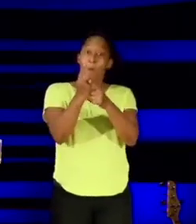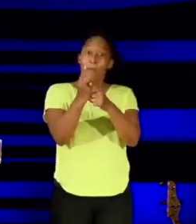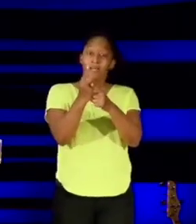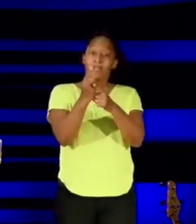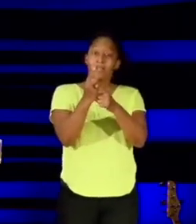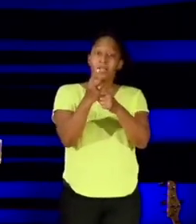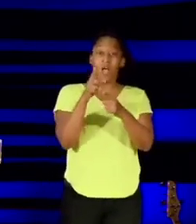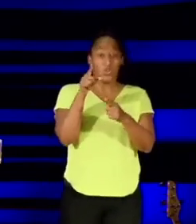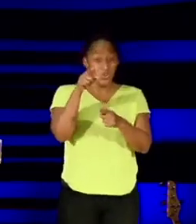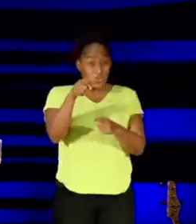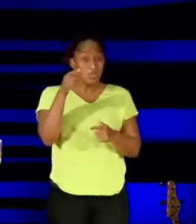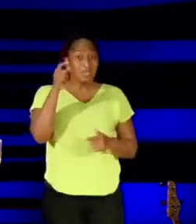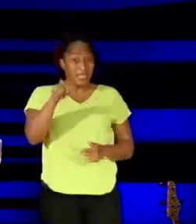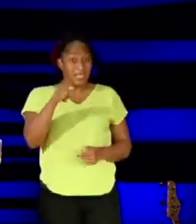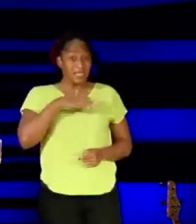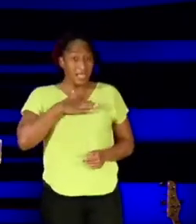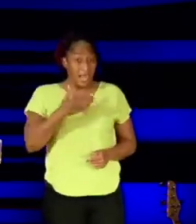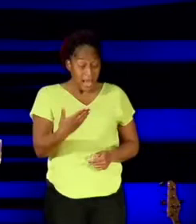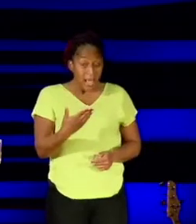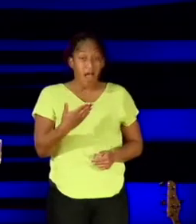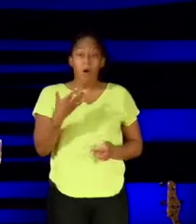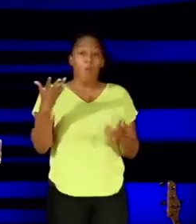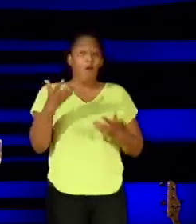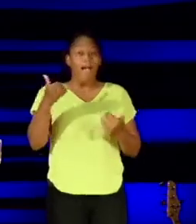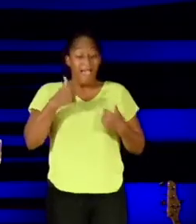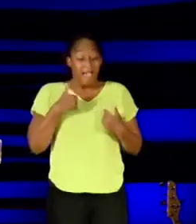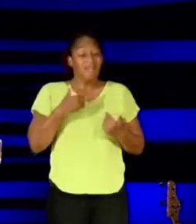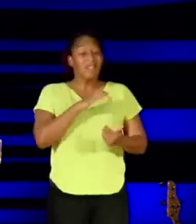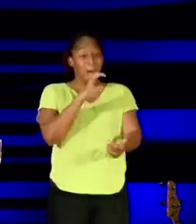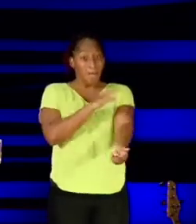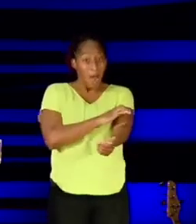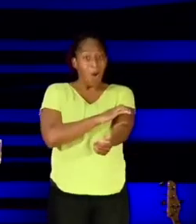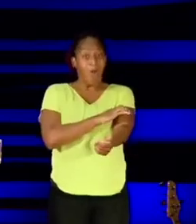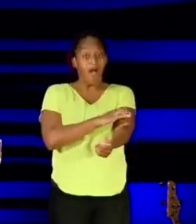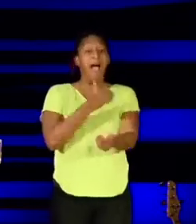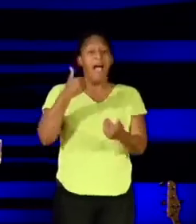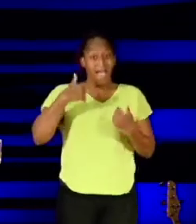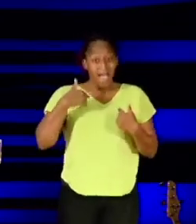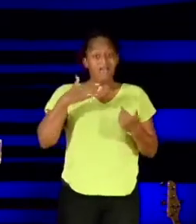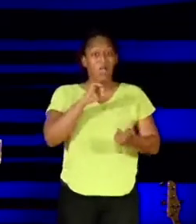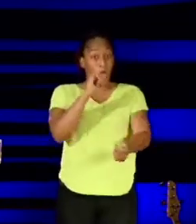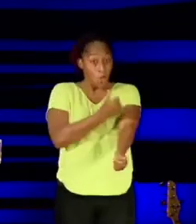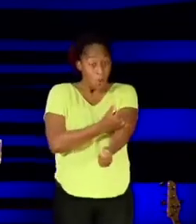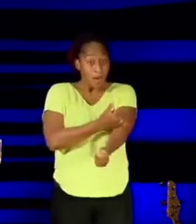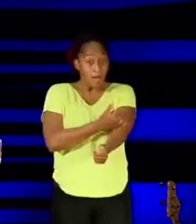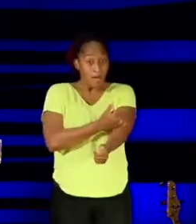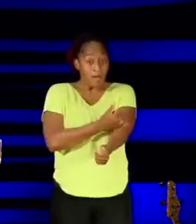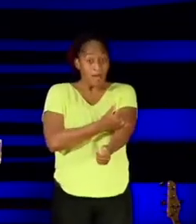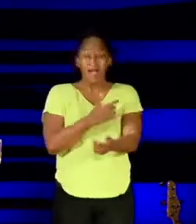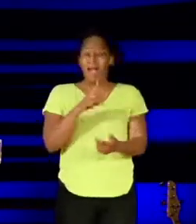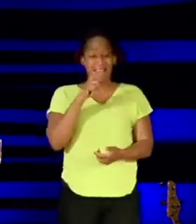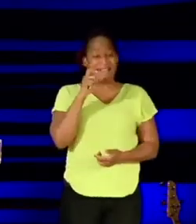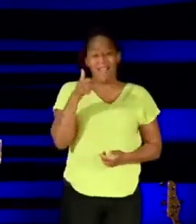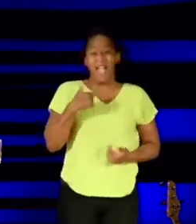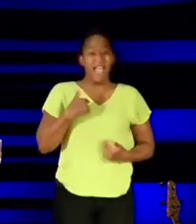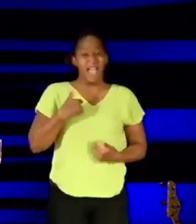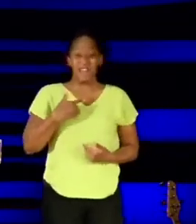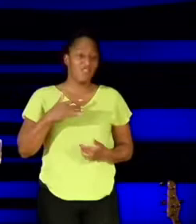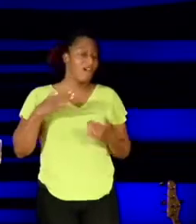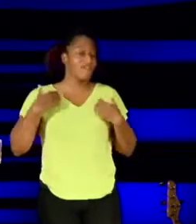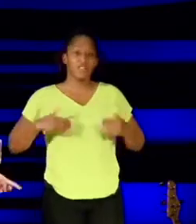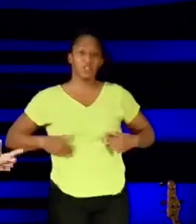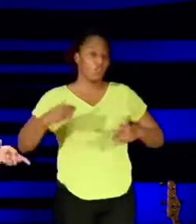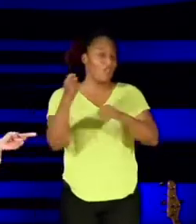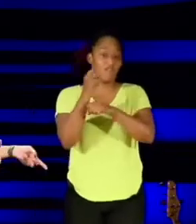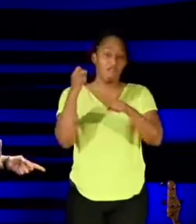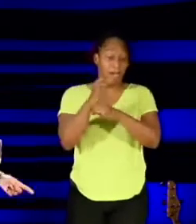something today. Say, I have the power. I have the authority. I don't think I've ever had a physical fight in my